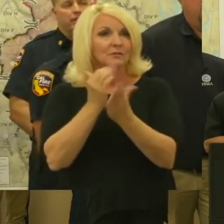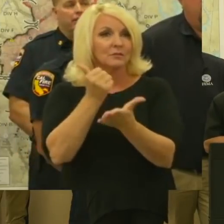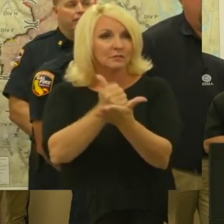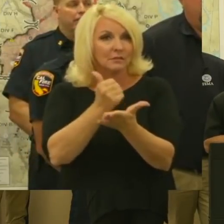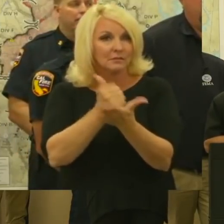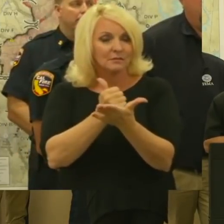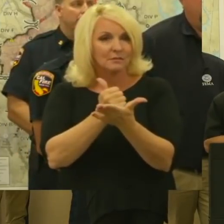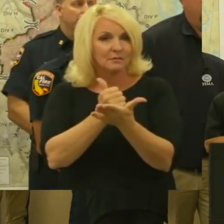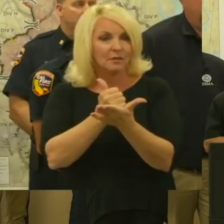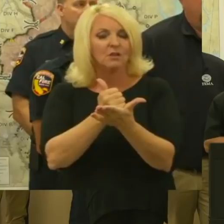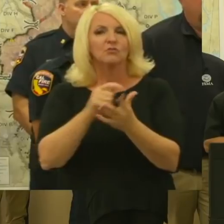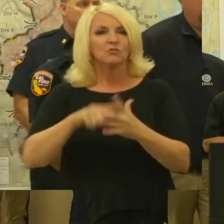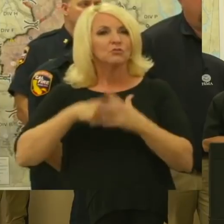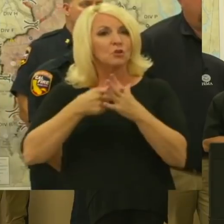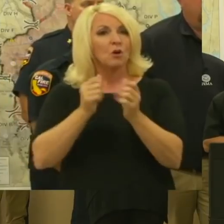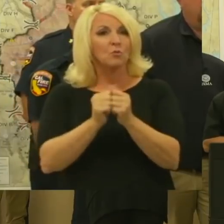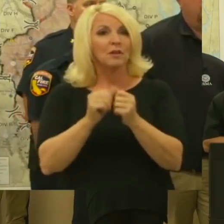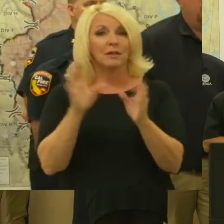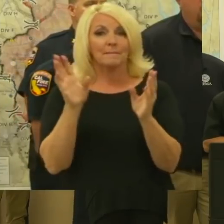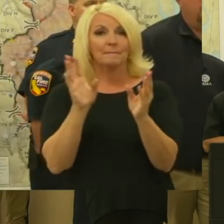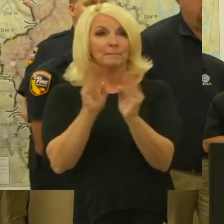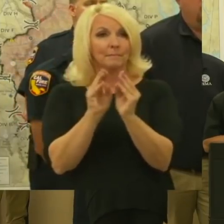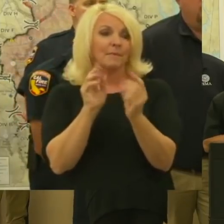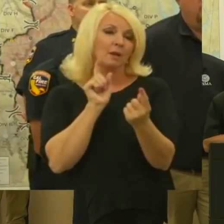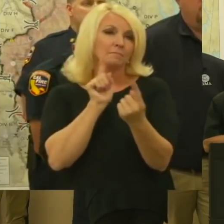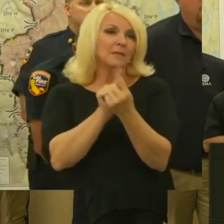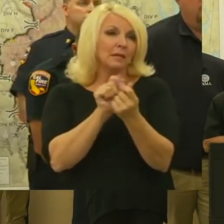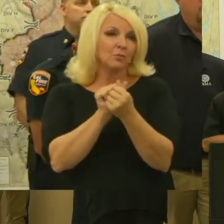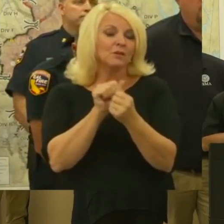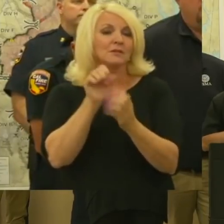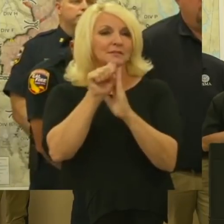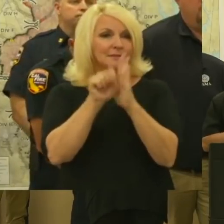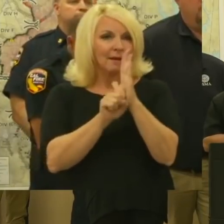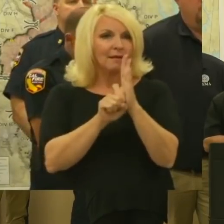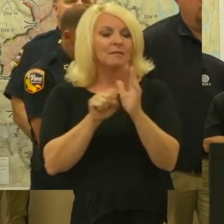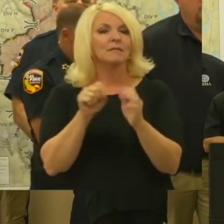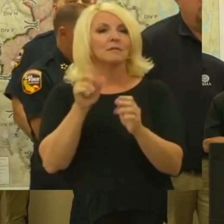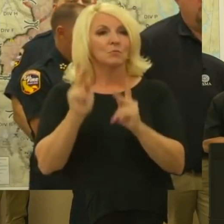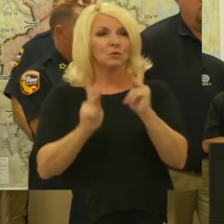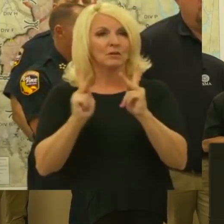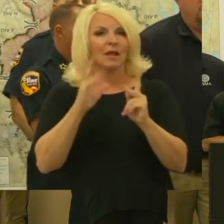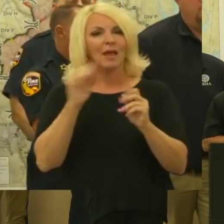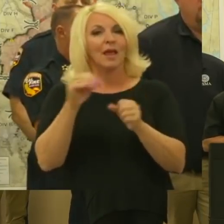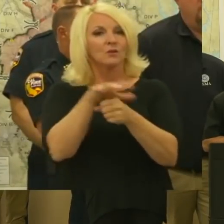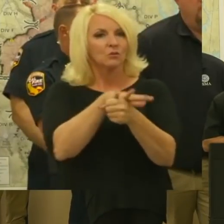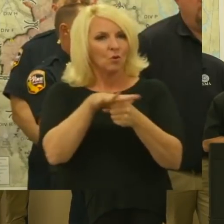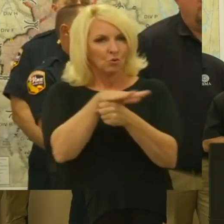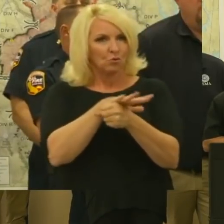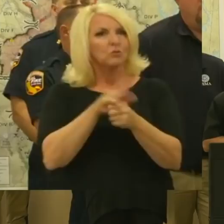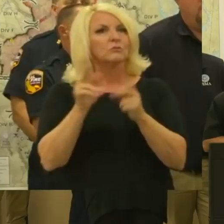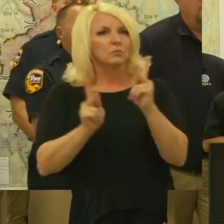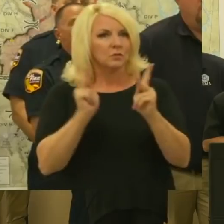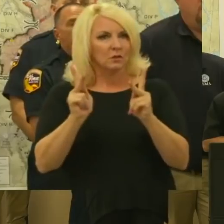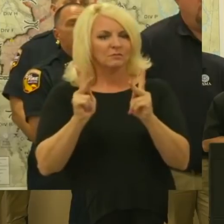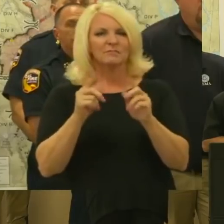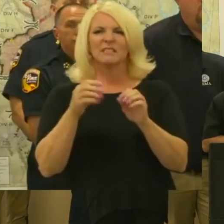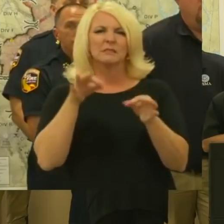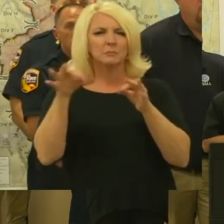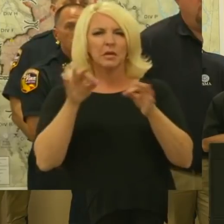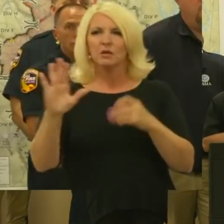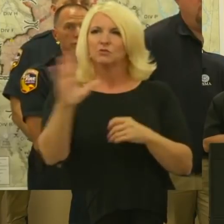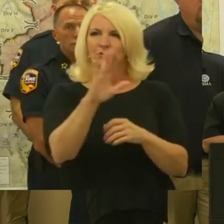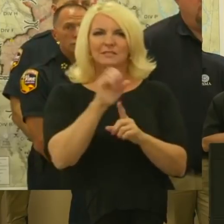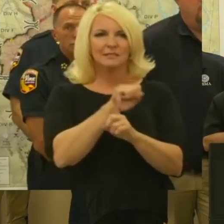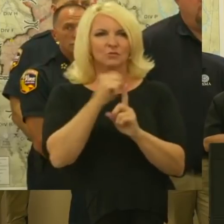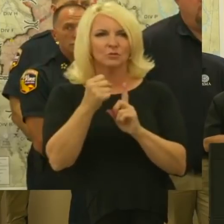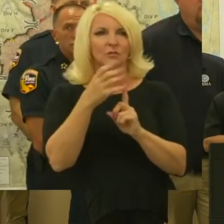know, you can start with meeting with the state personnel and or local begin to explain your situation and the